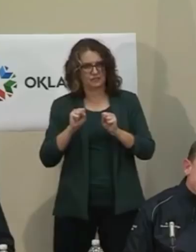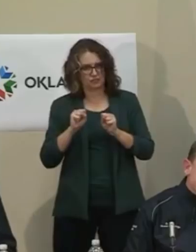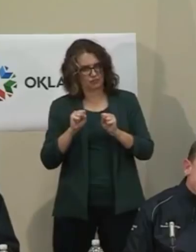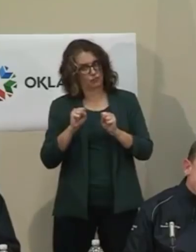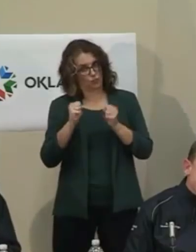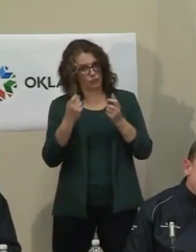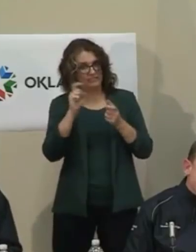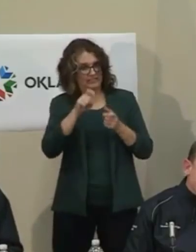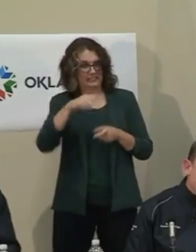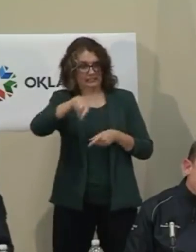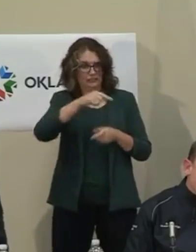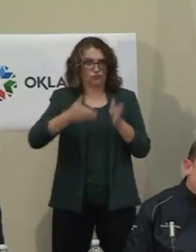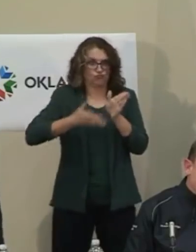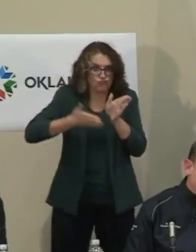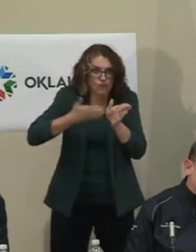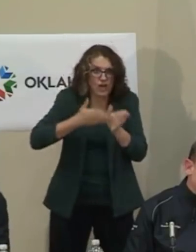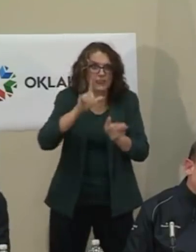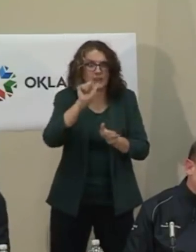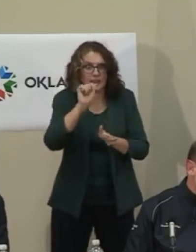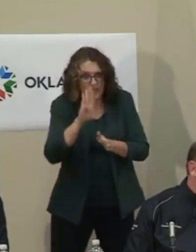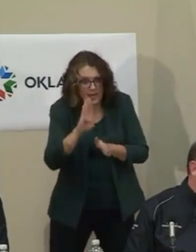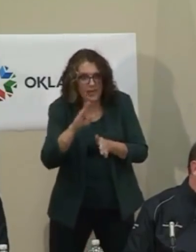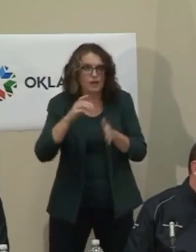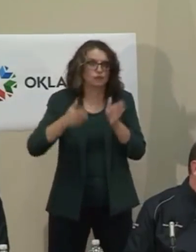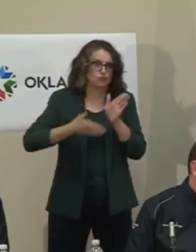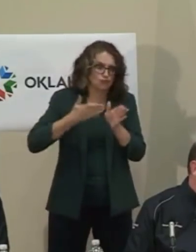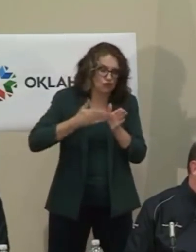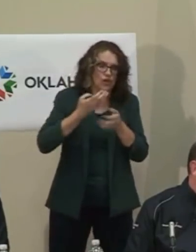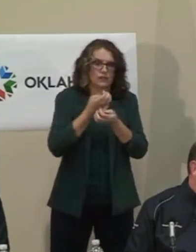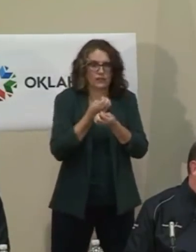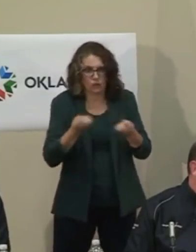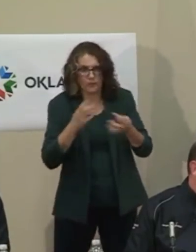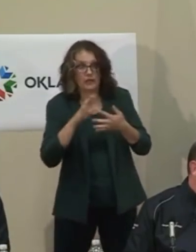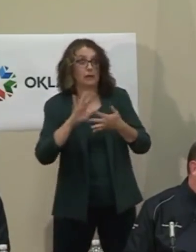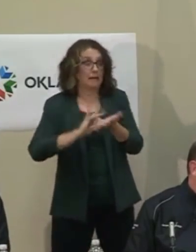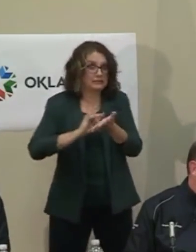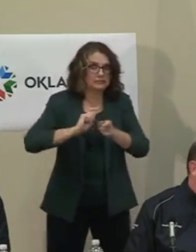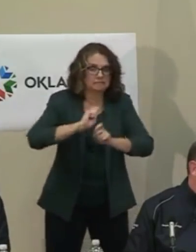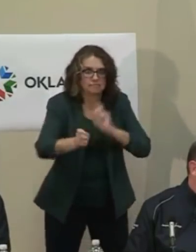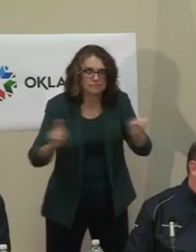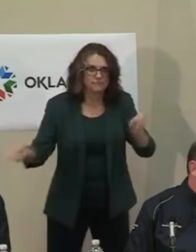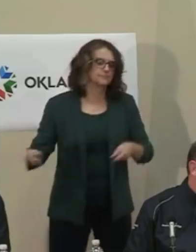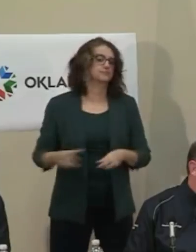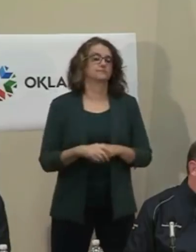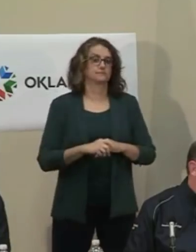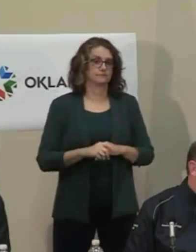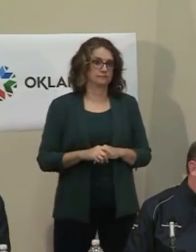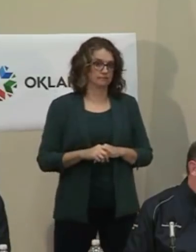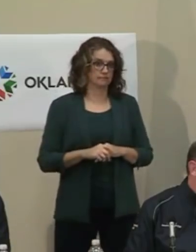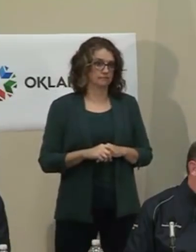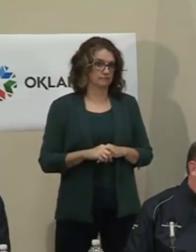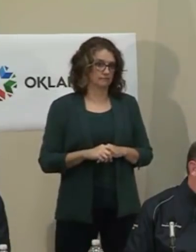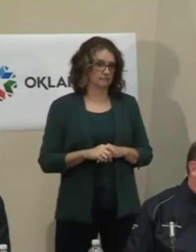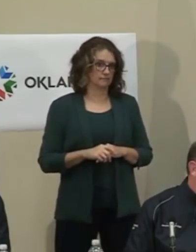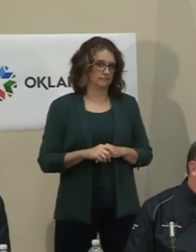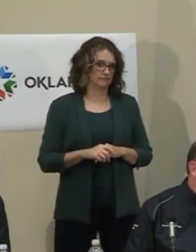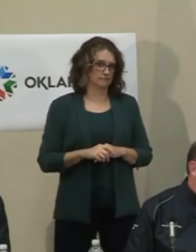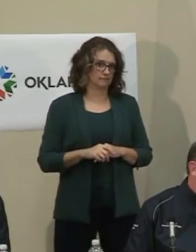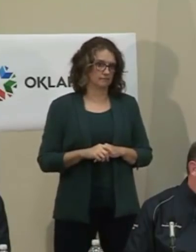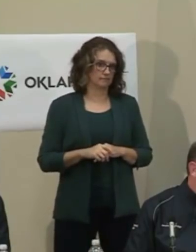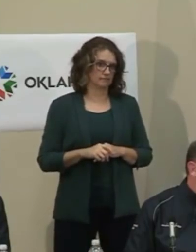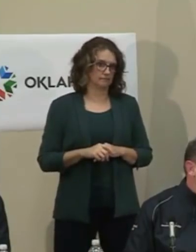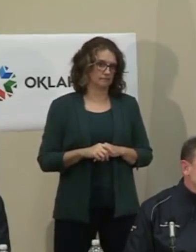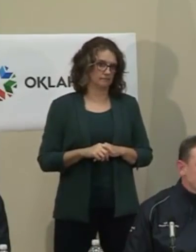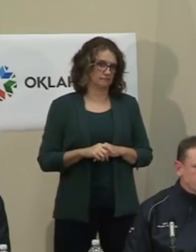protective equipment. We also want to know if our health care workers are exposed quickly. We don't want to have to